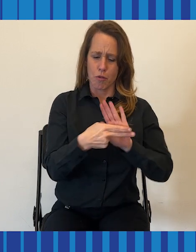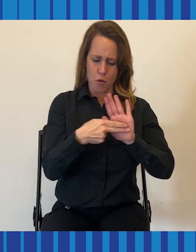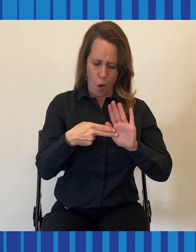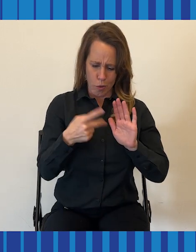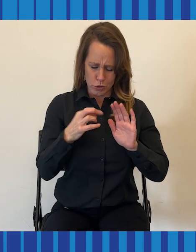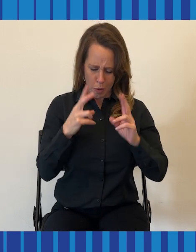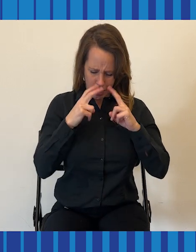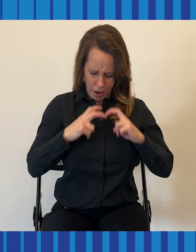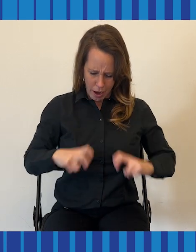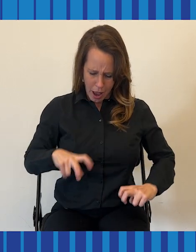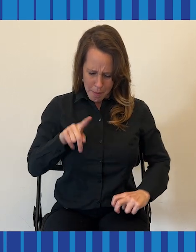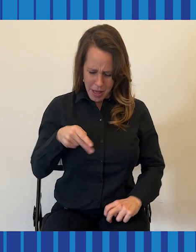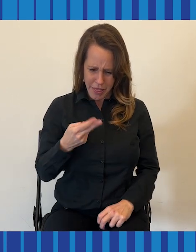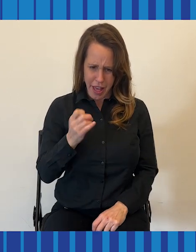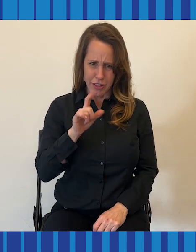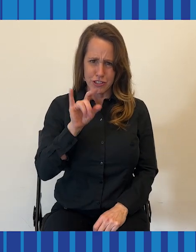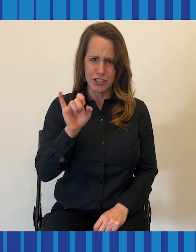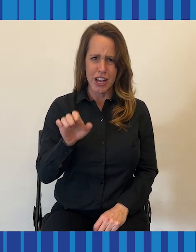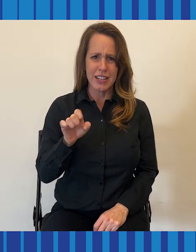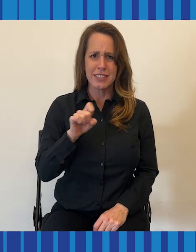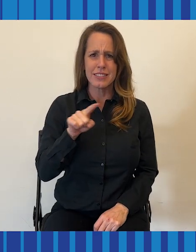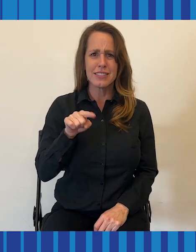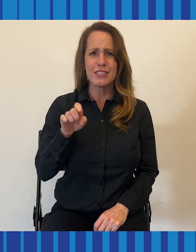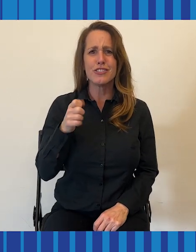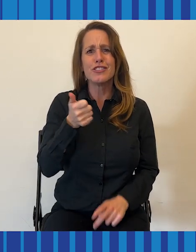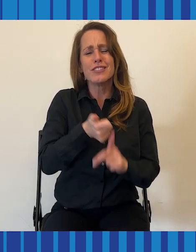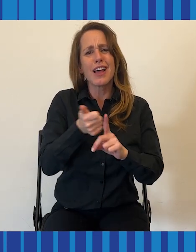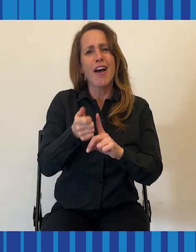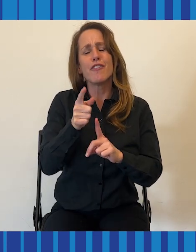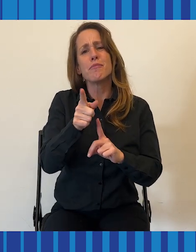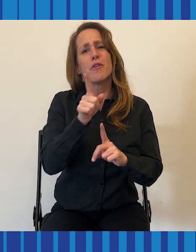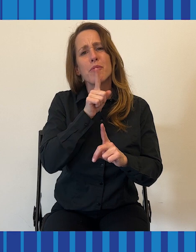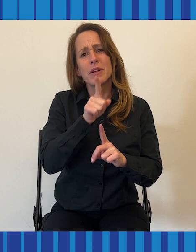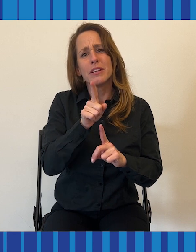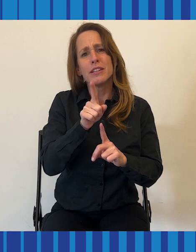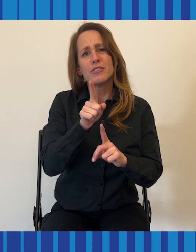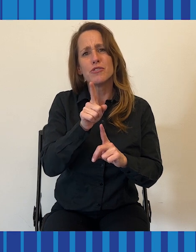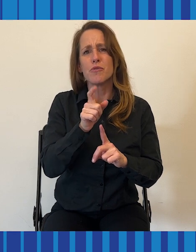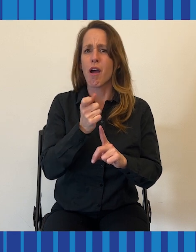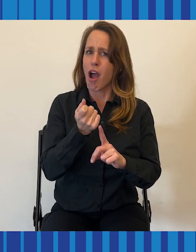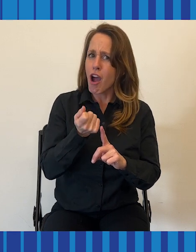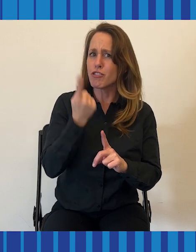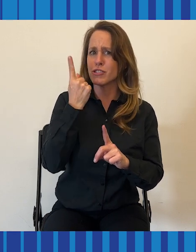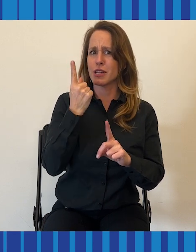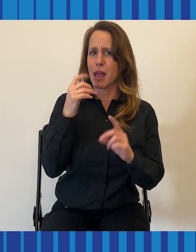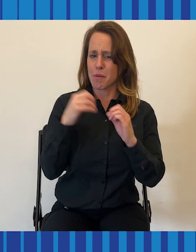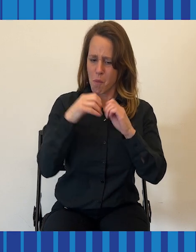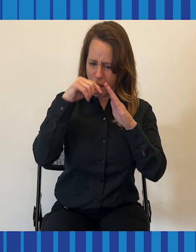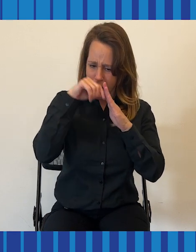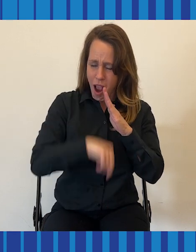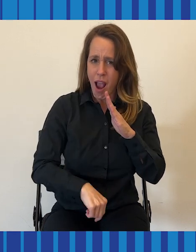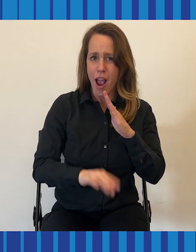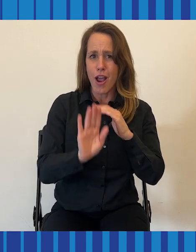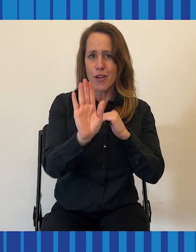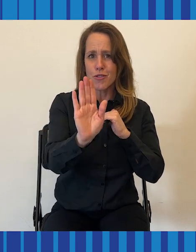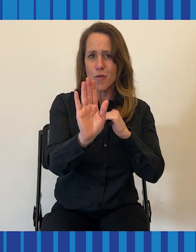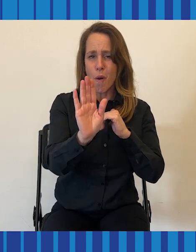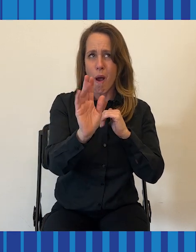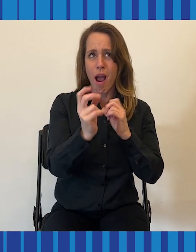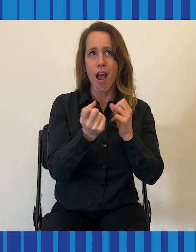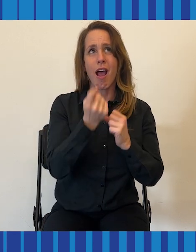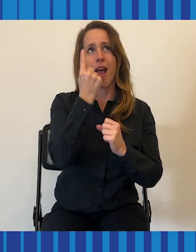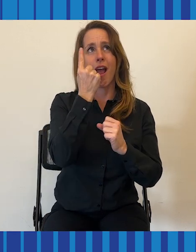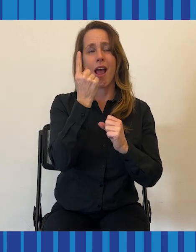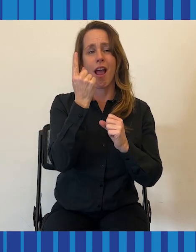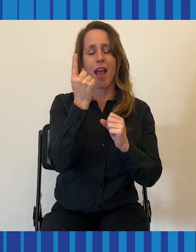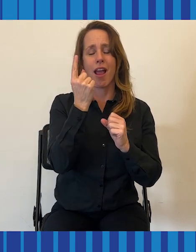To more deeply understand the lens through which you perceive the world. To contemplate this part of your human experience